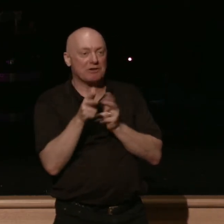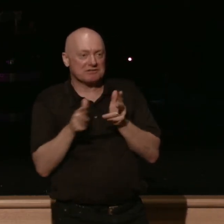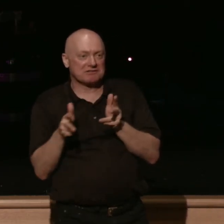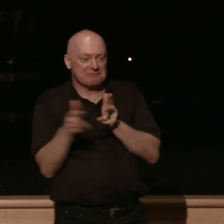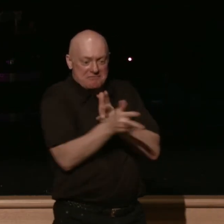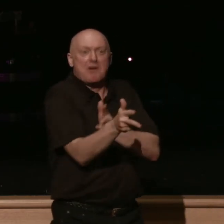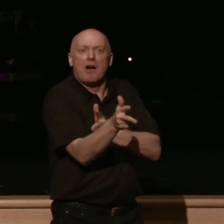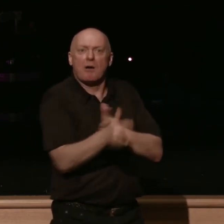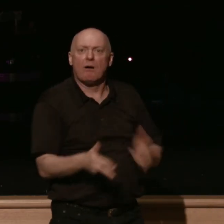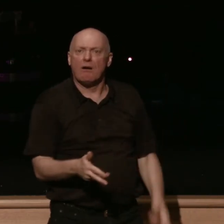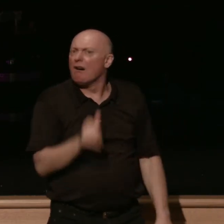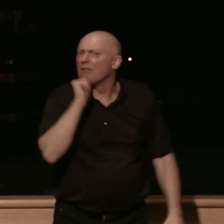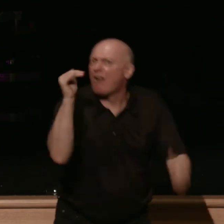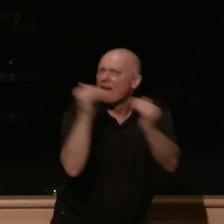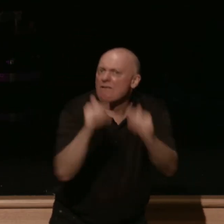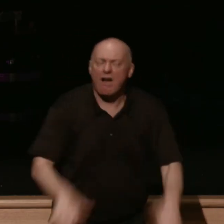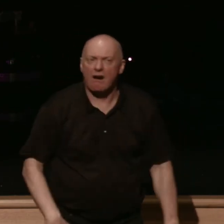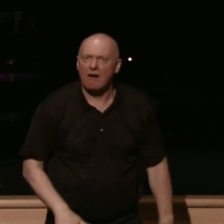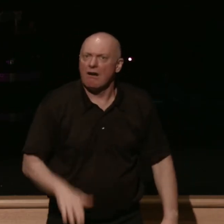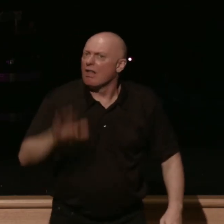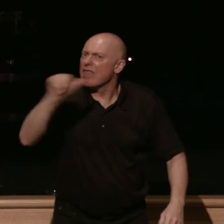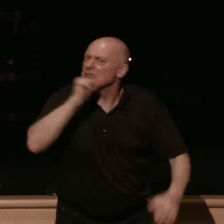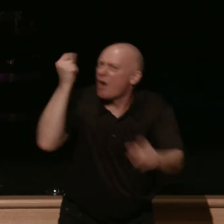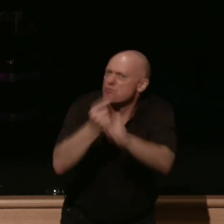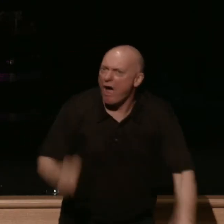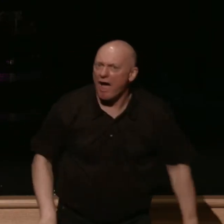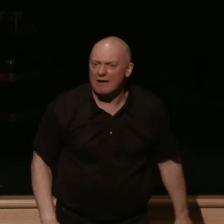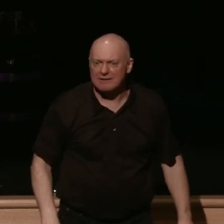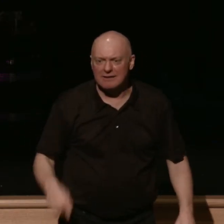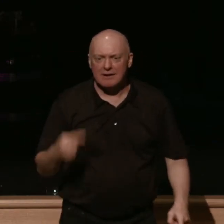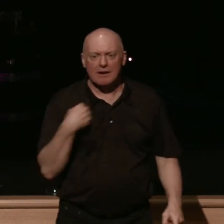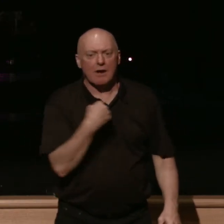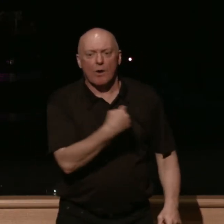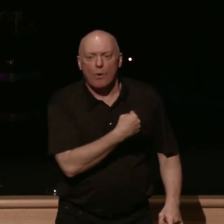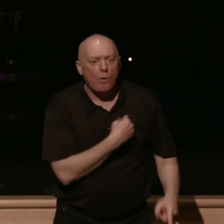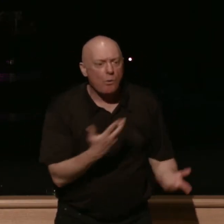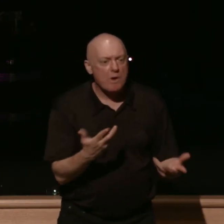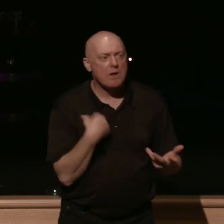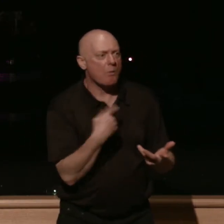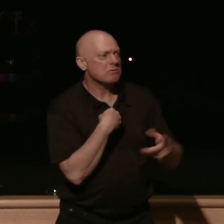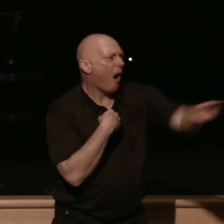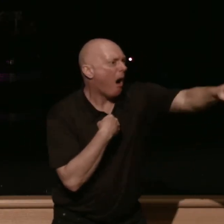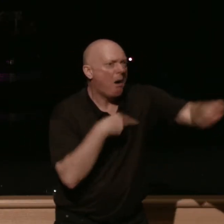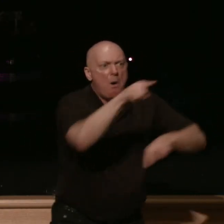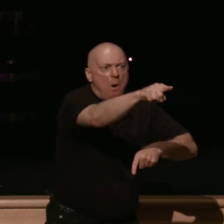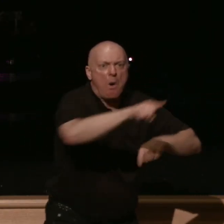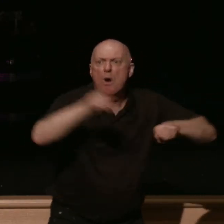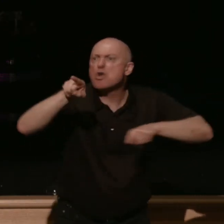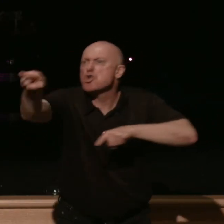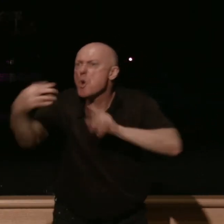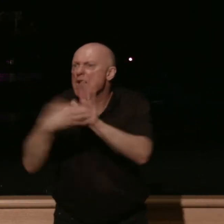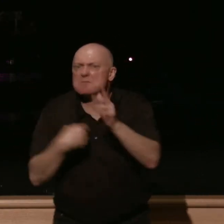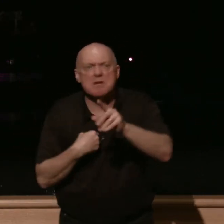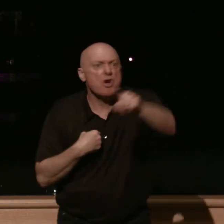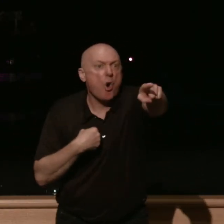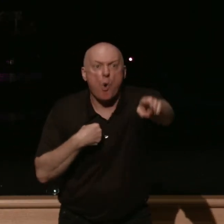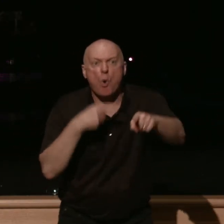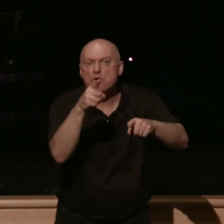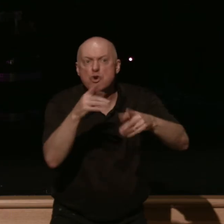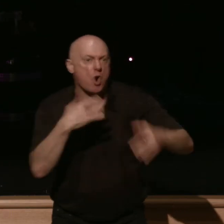justice has not happened here we get so lost only on the horizontal justice you've done this against me i've done you've wronged me